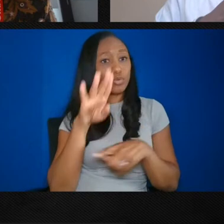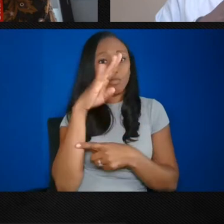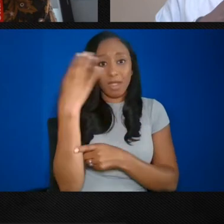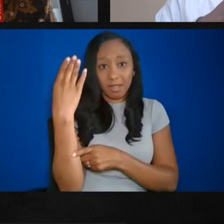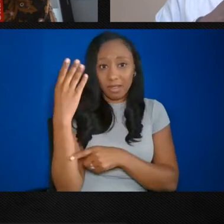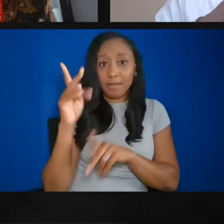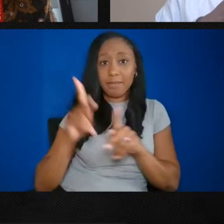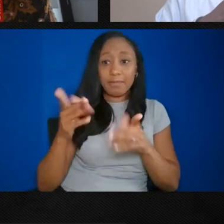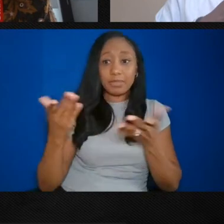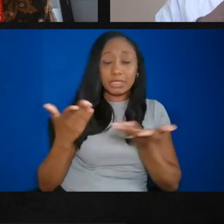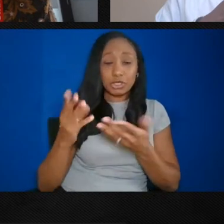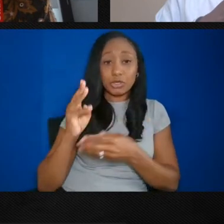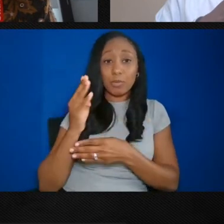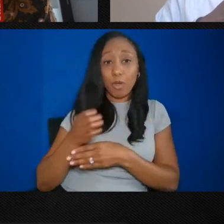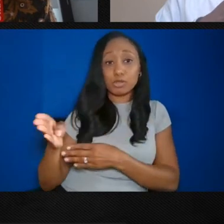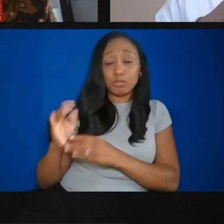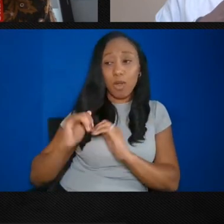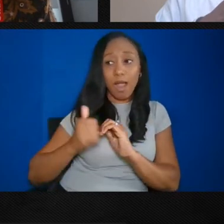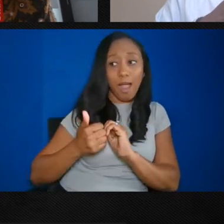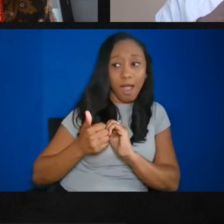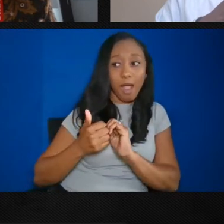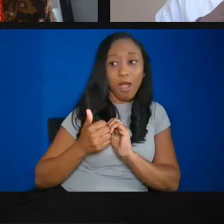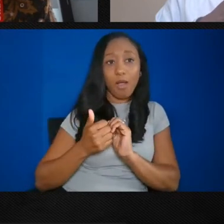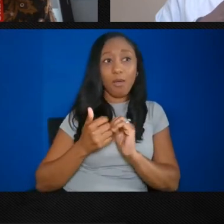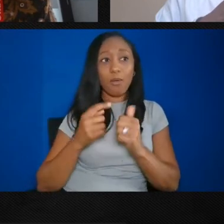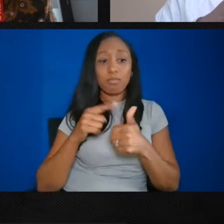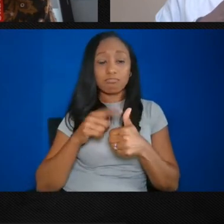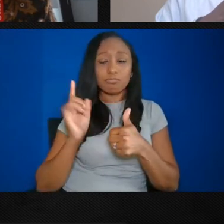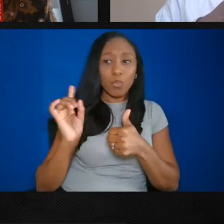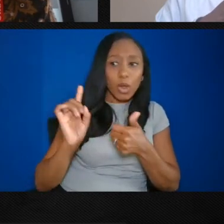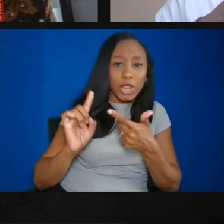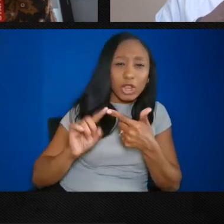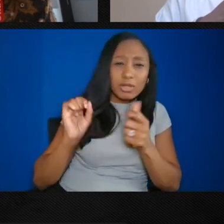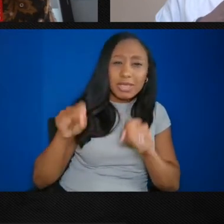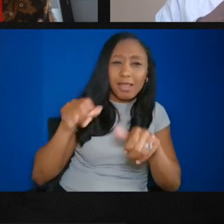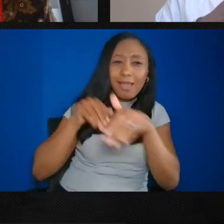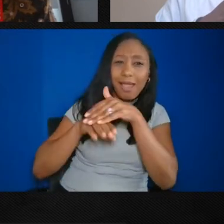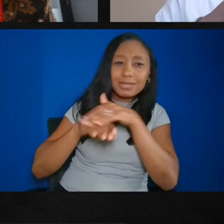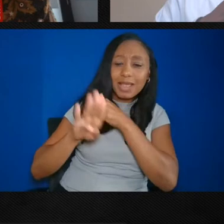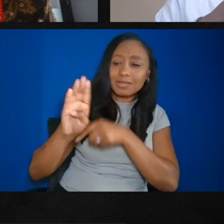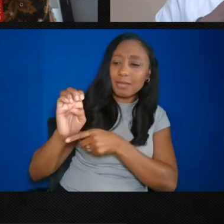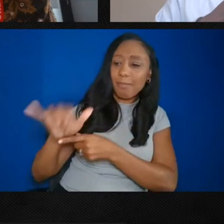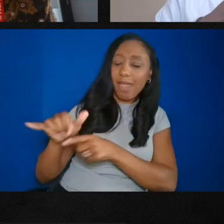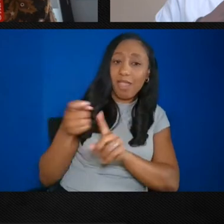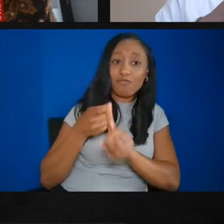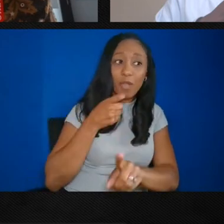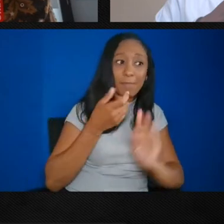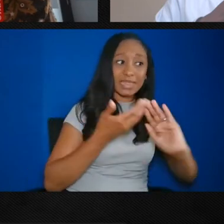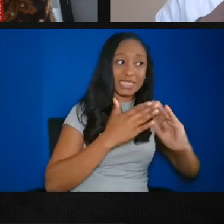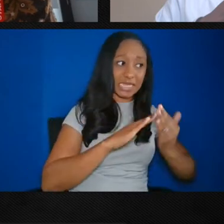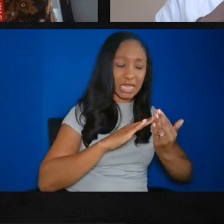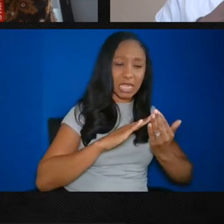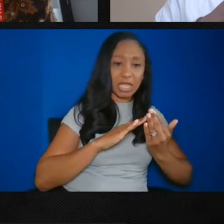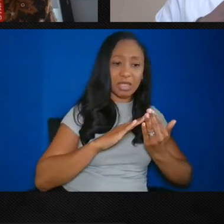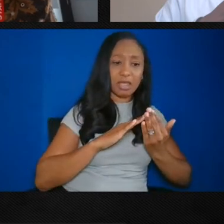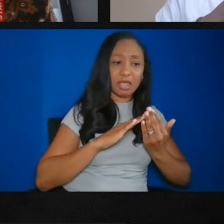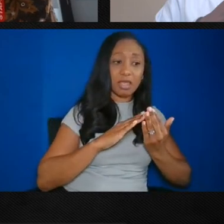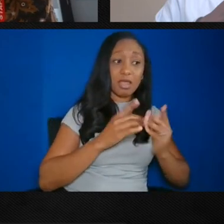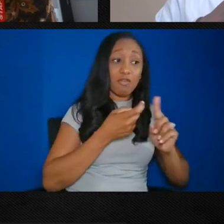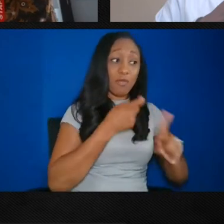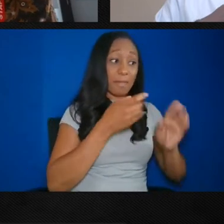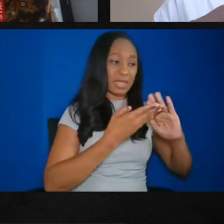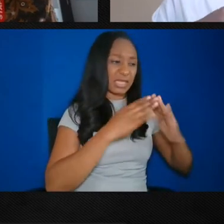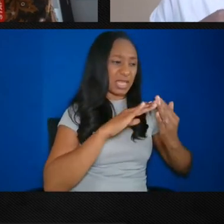and how and where they access the bay from the city and also how and where they could work in the bay from the city?